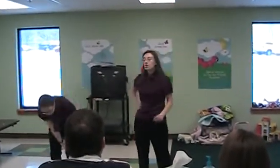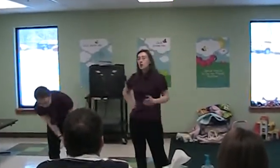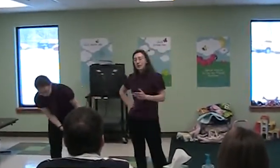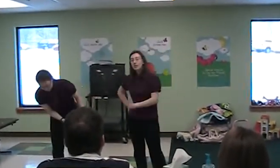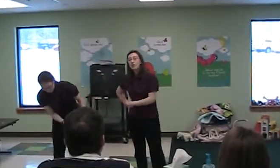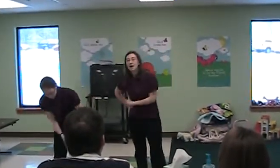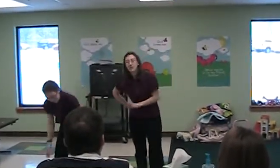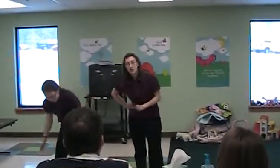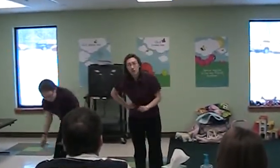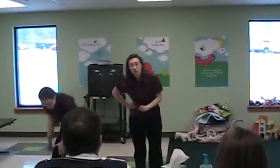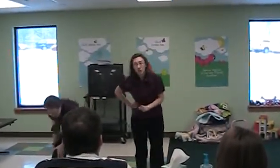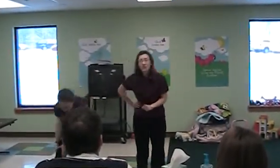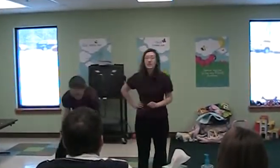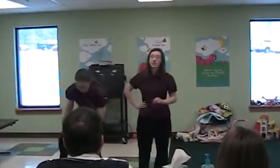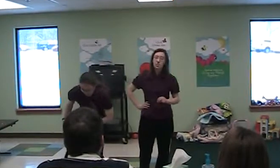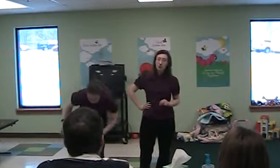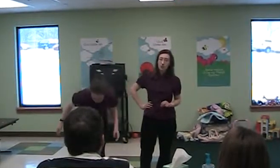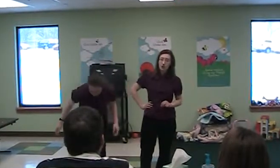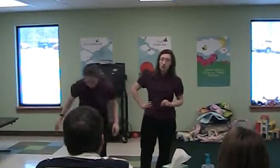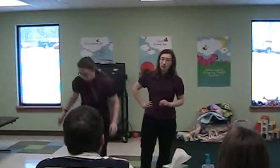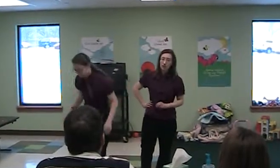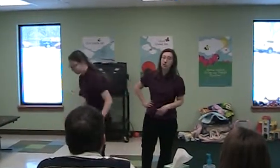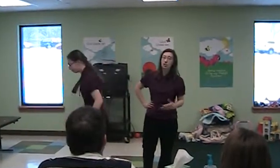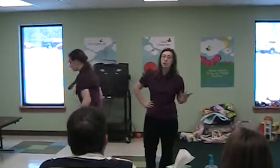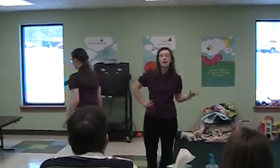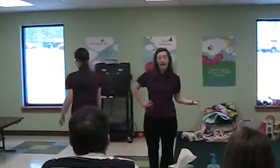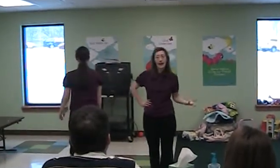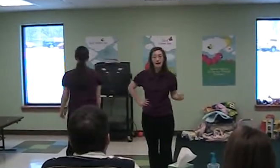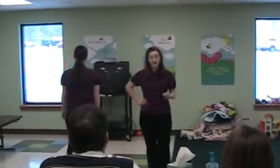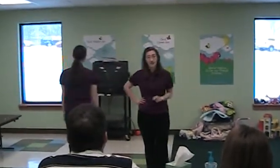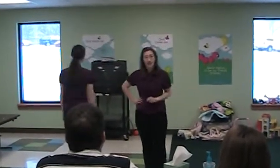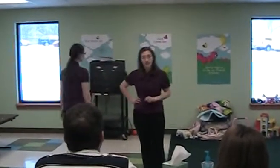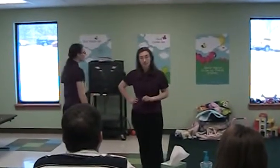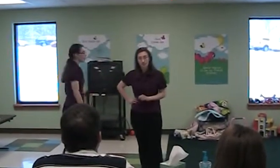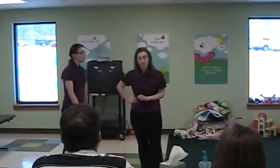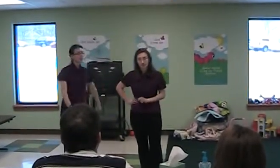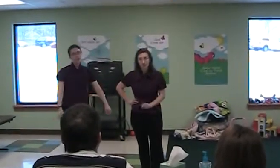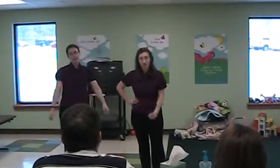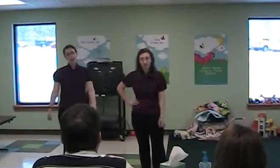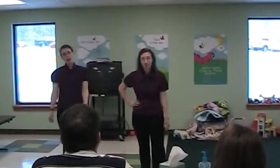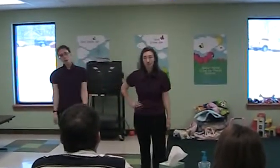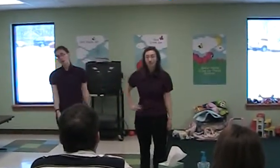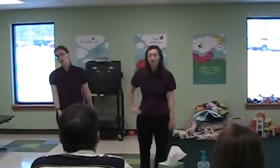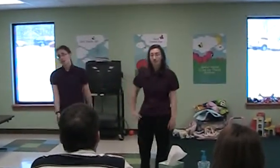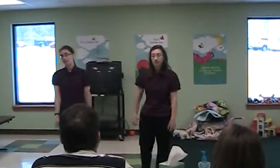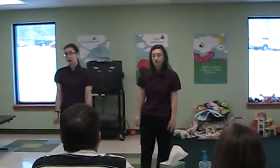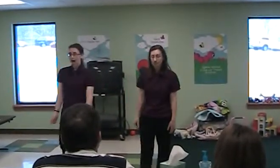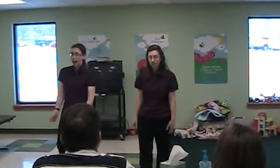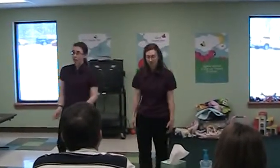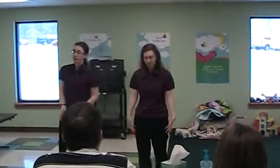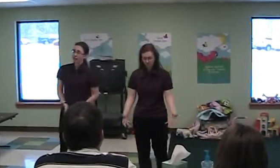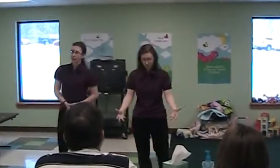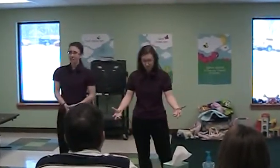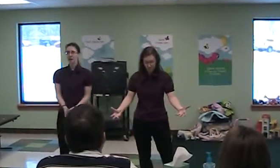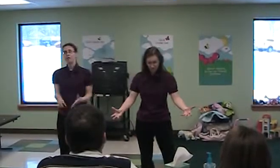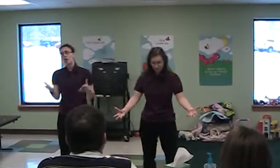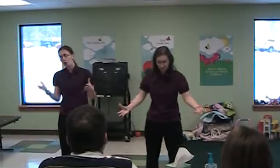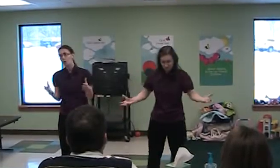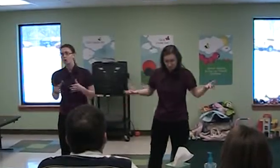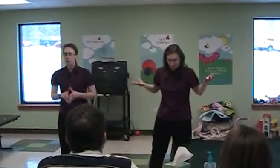Peter left his footprints in the stone upon which he stood at the time. It was not stated how it was ever discovered, whose footprints